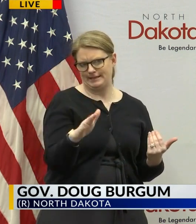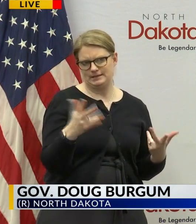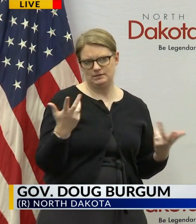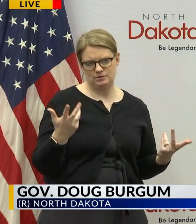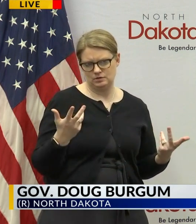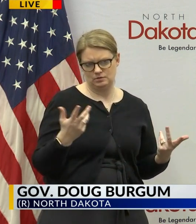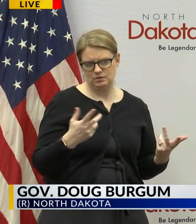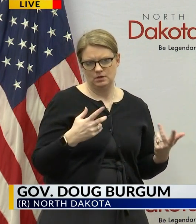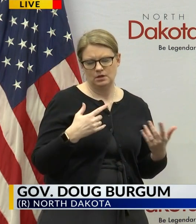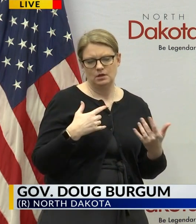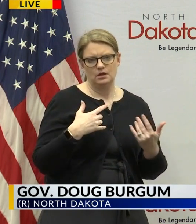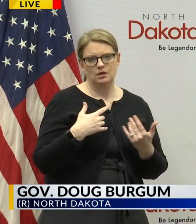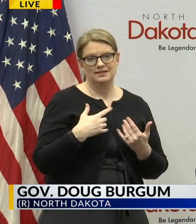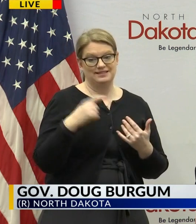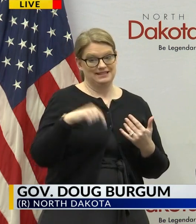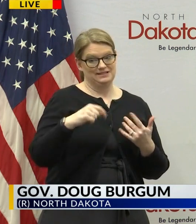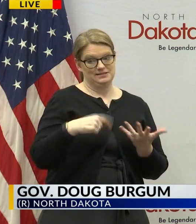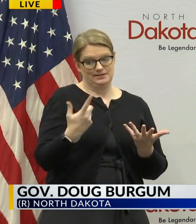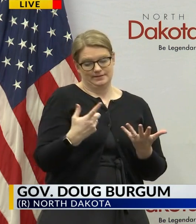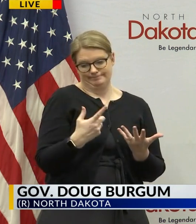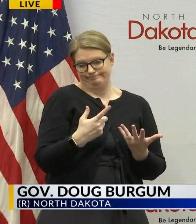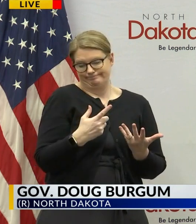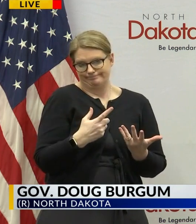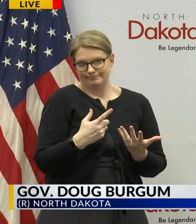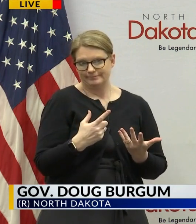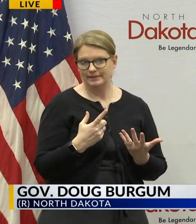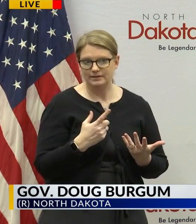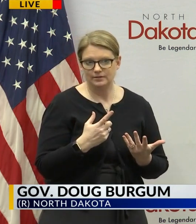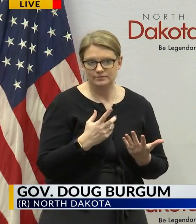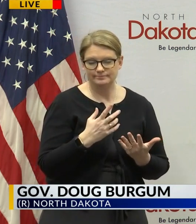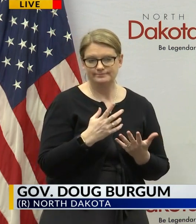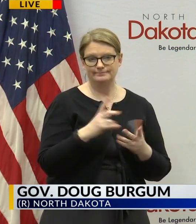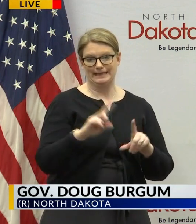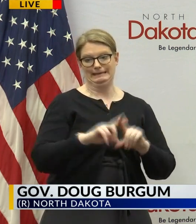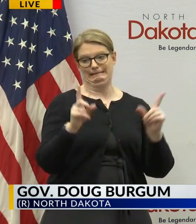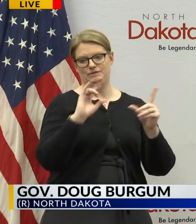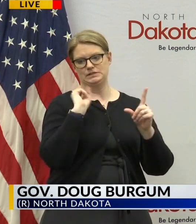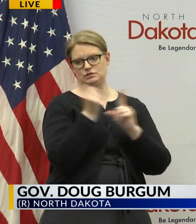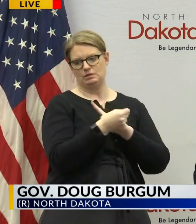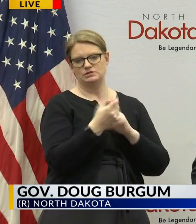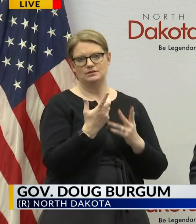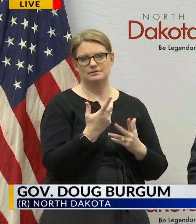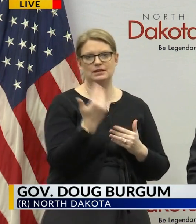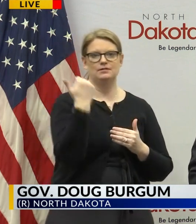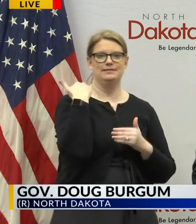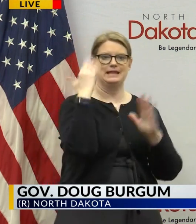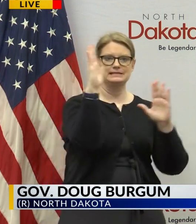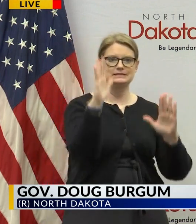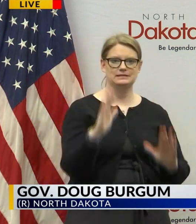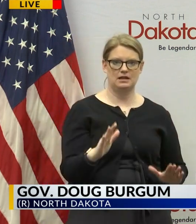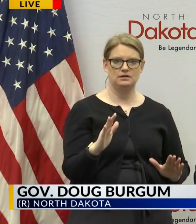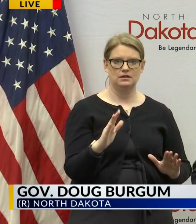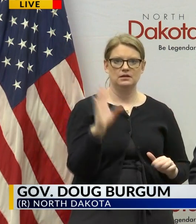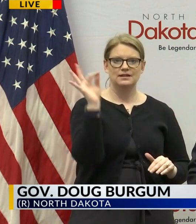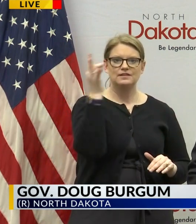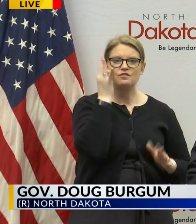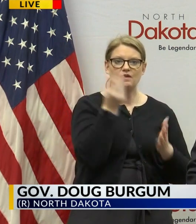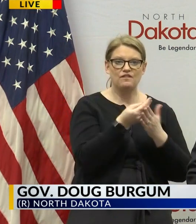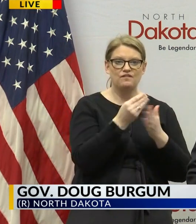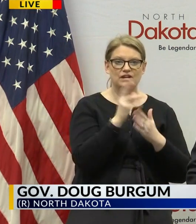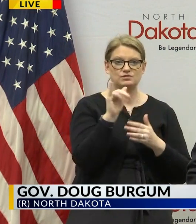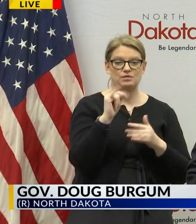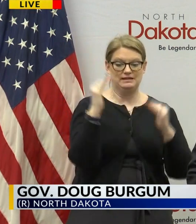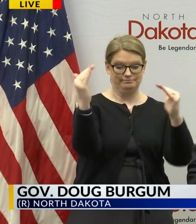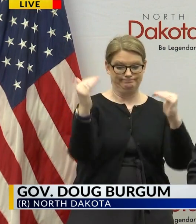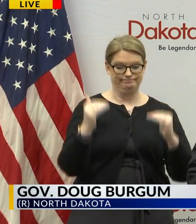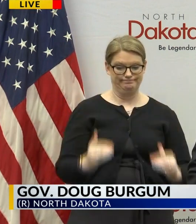unprecedented times here because uh it was i guess a week ago just last sunday uh federal reserve you know lowered the federal funds rate to zero